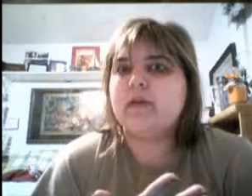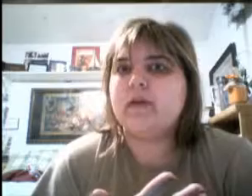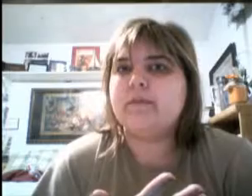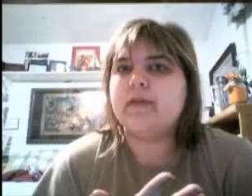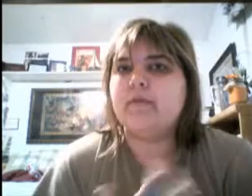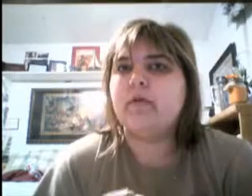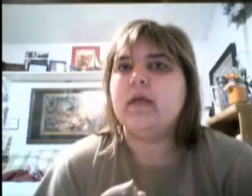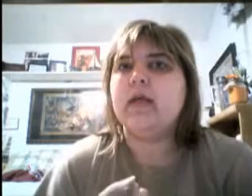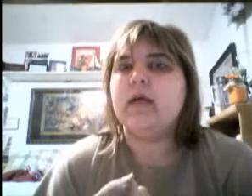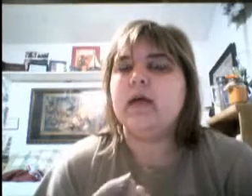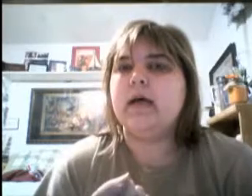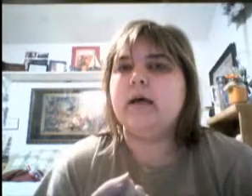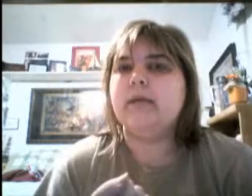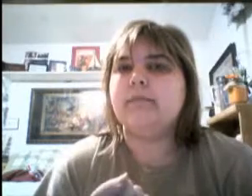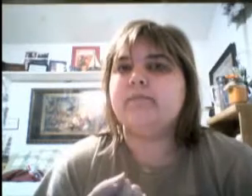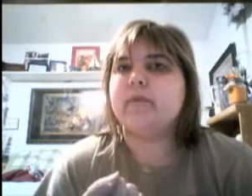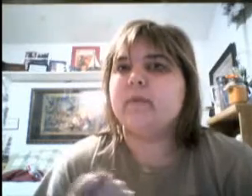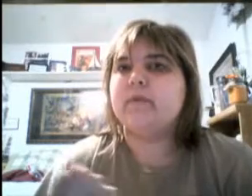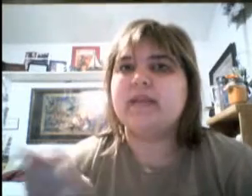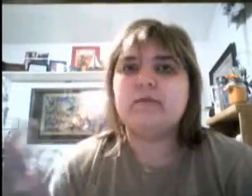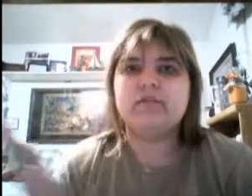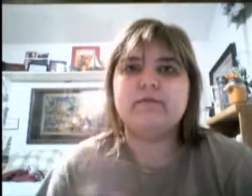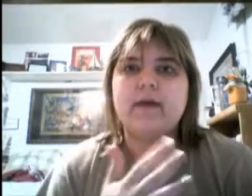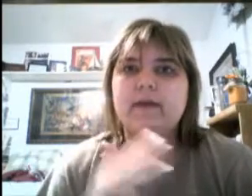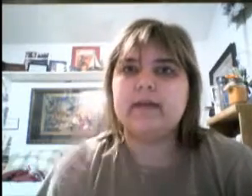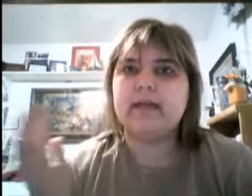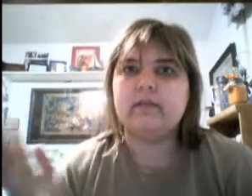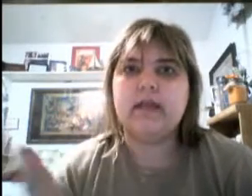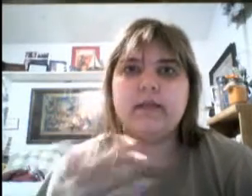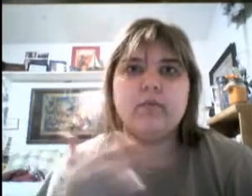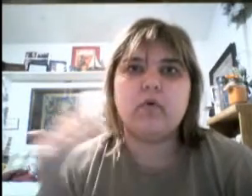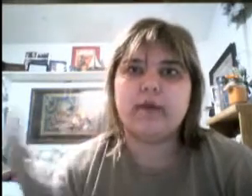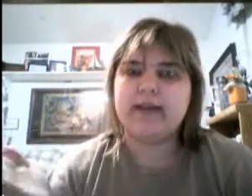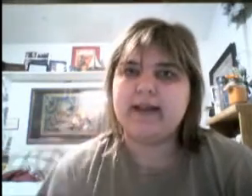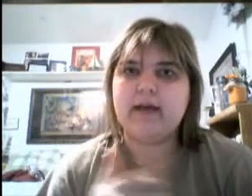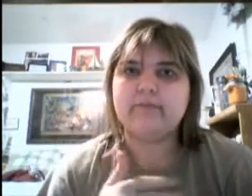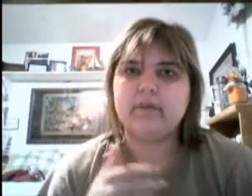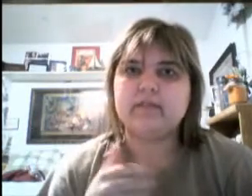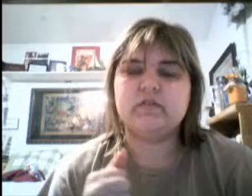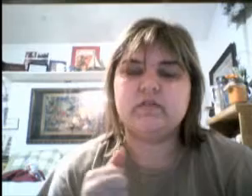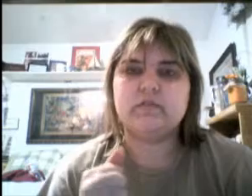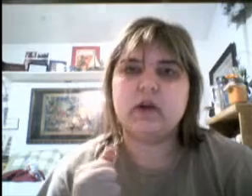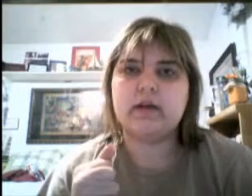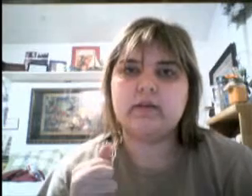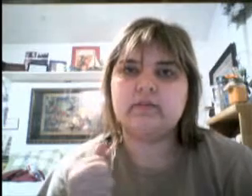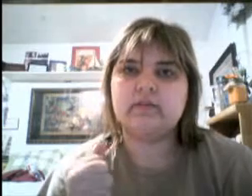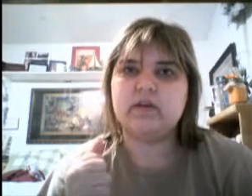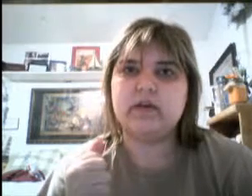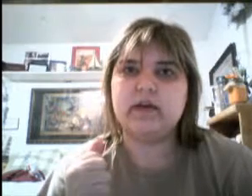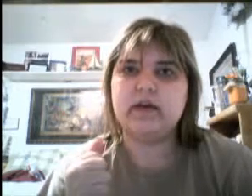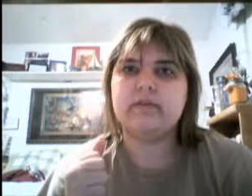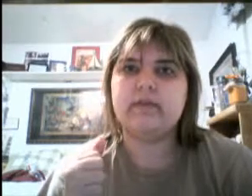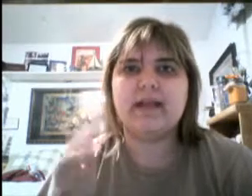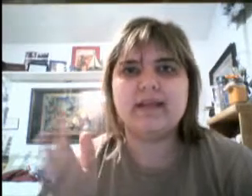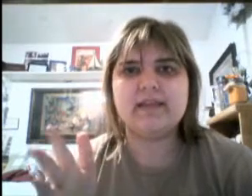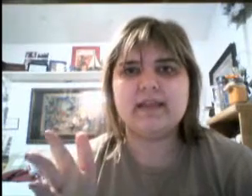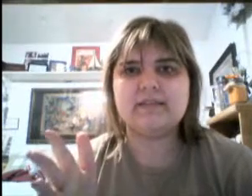would be a lot of people, but they were just filing in, like pouring in after us as soon as we got in there. So, the way that